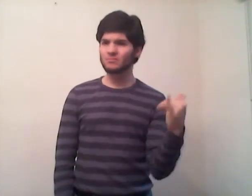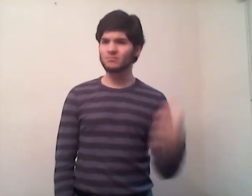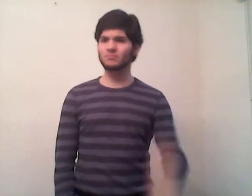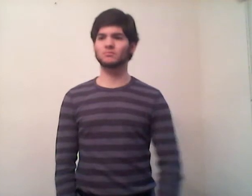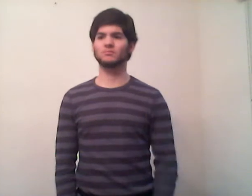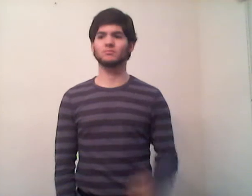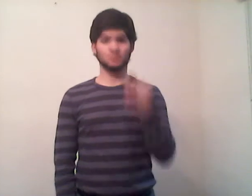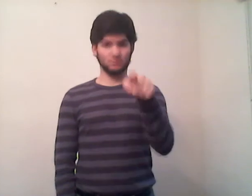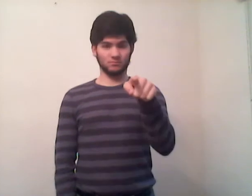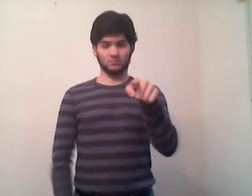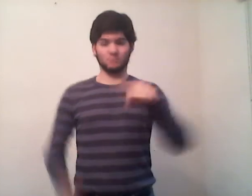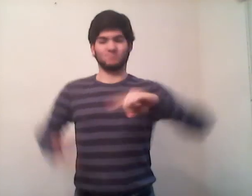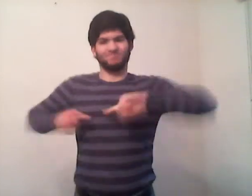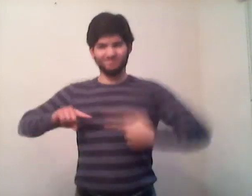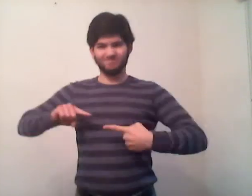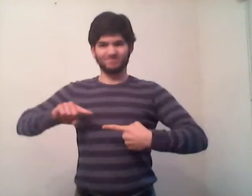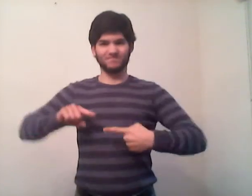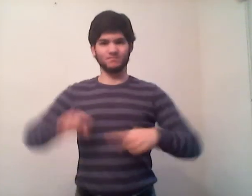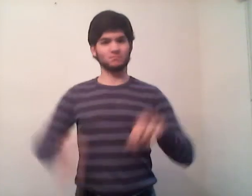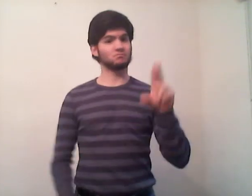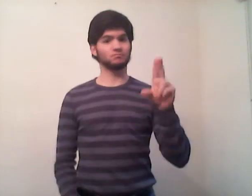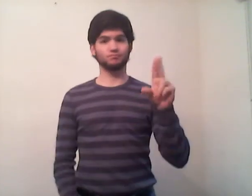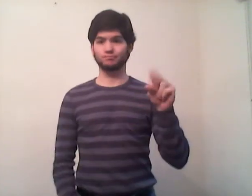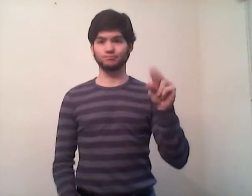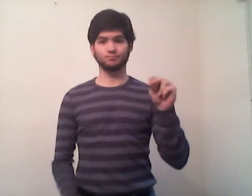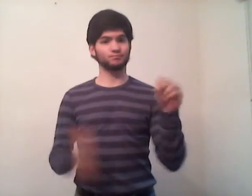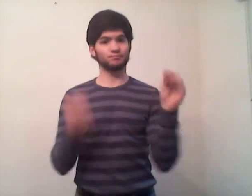doesn't take you apart anymore